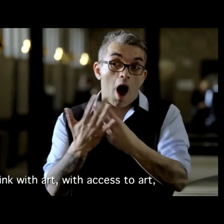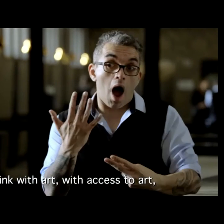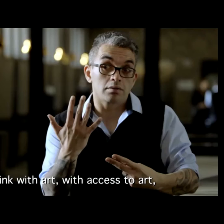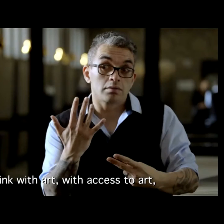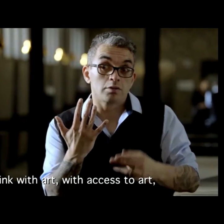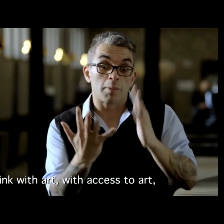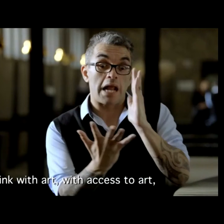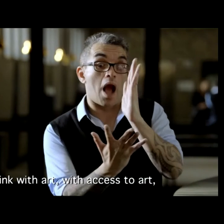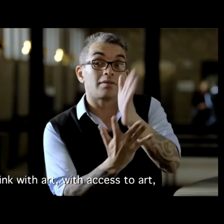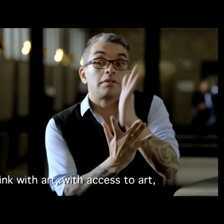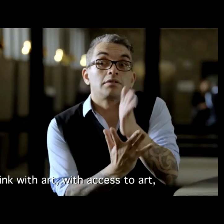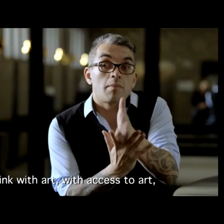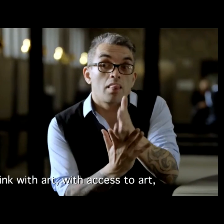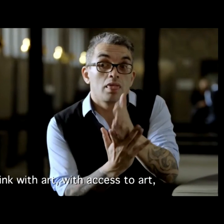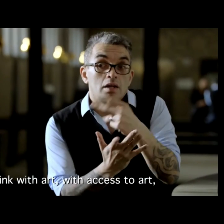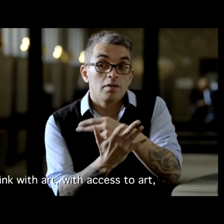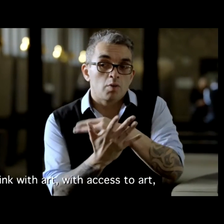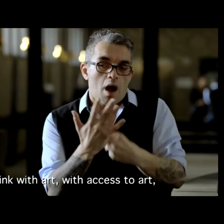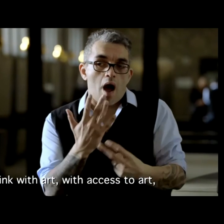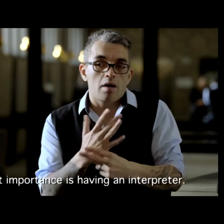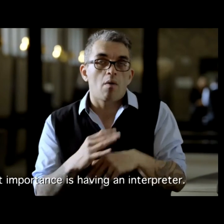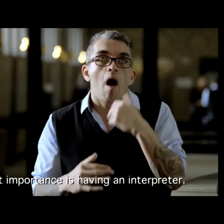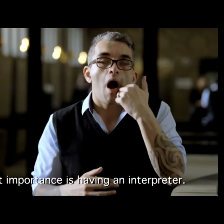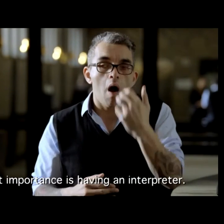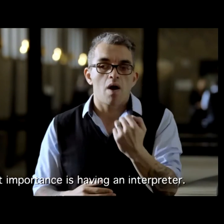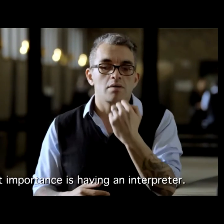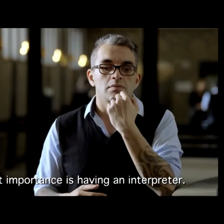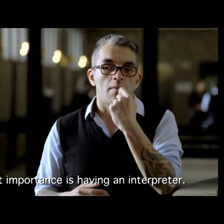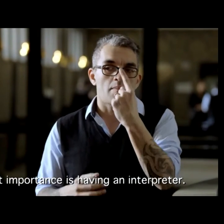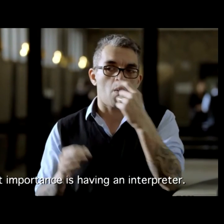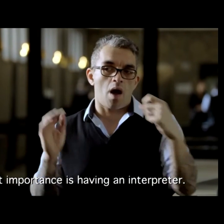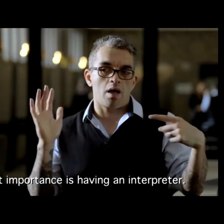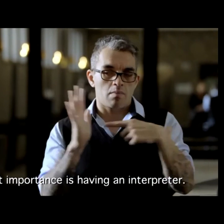art, of utmost importance is having an interpreter. It's really important.